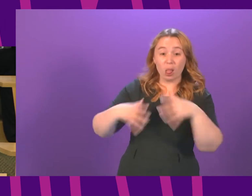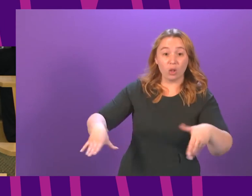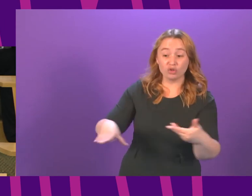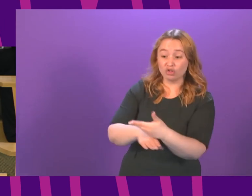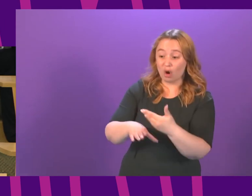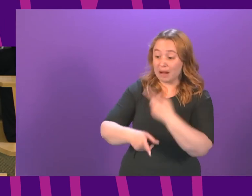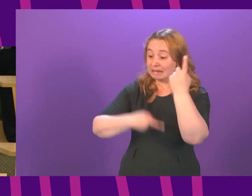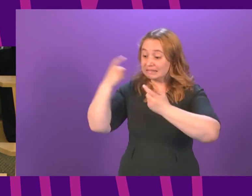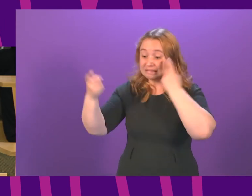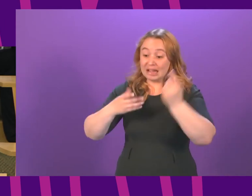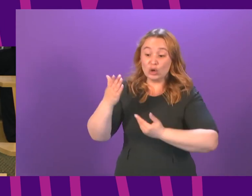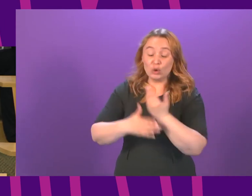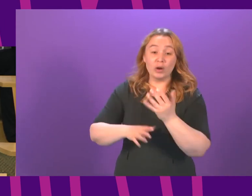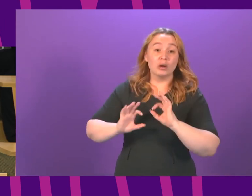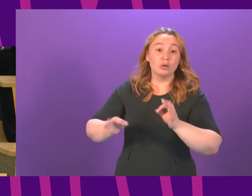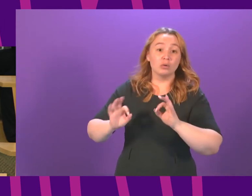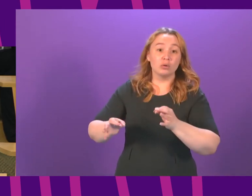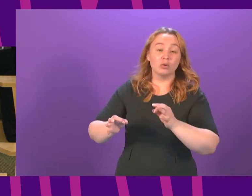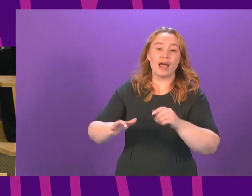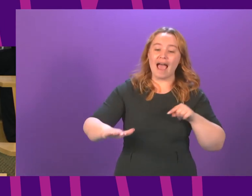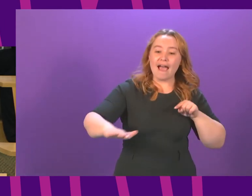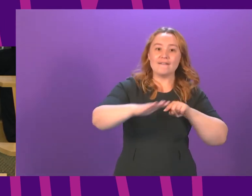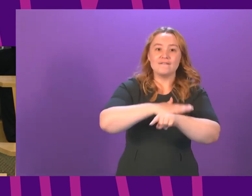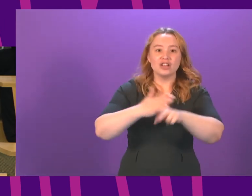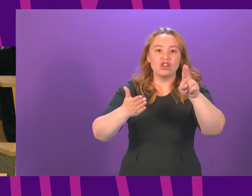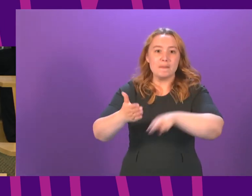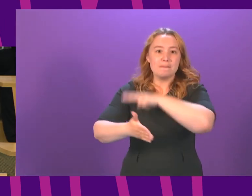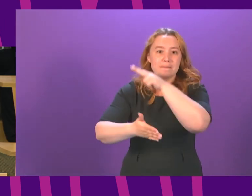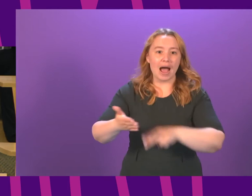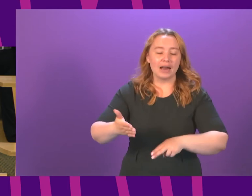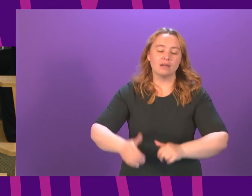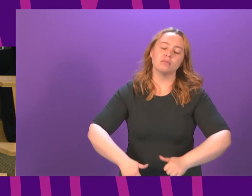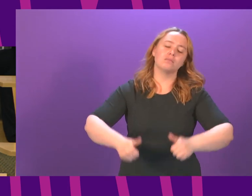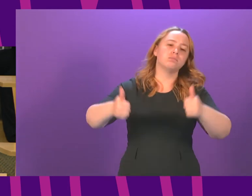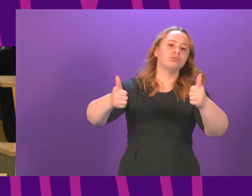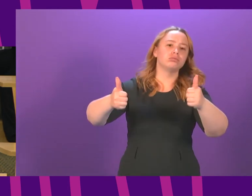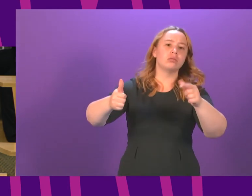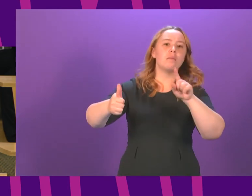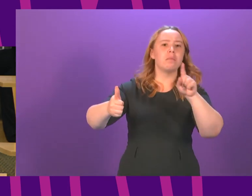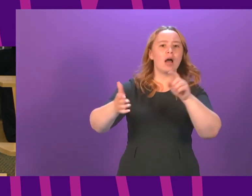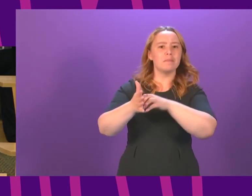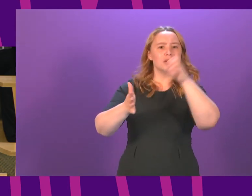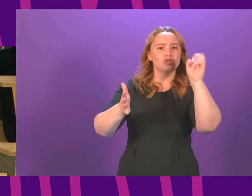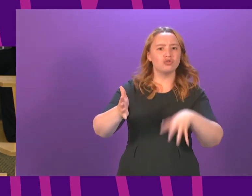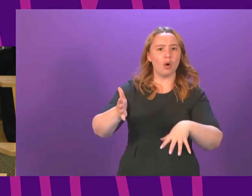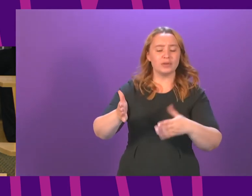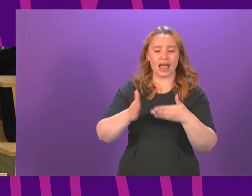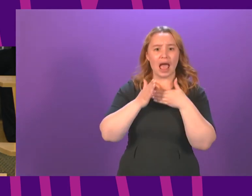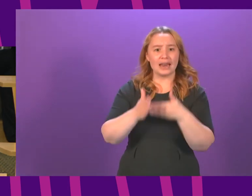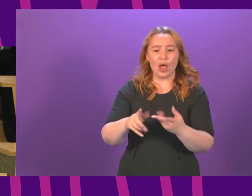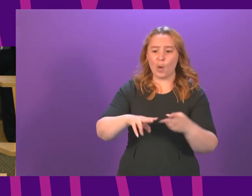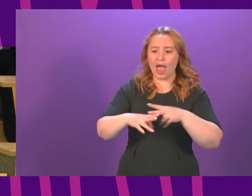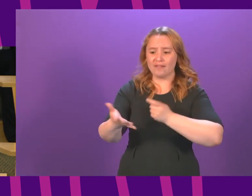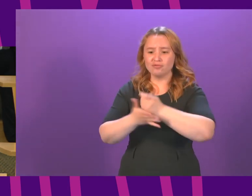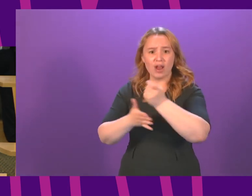the eviction ban has been a lifeline for people but that protection has been swept away and many face eviction now if they